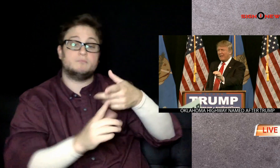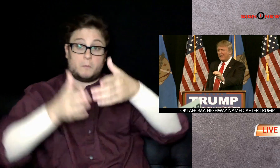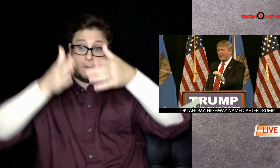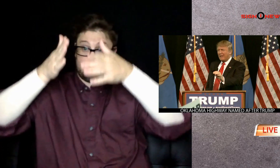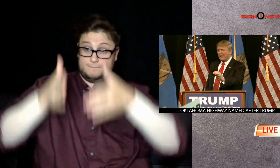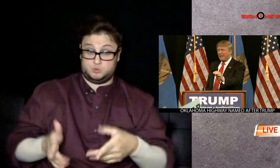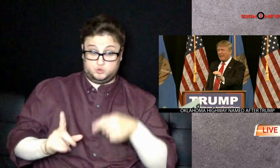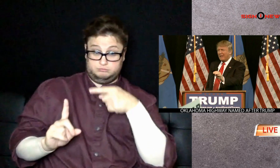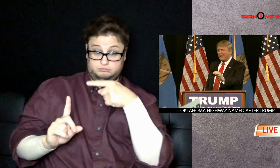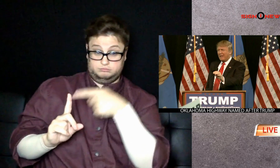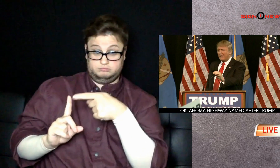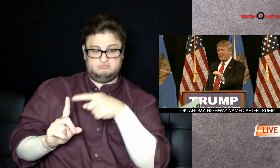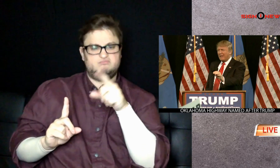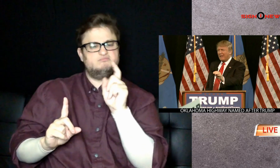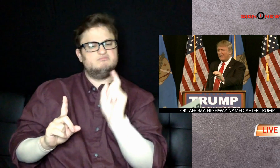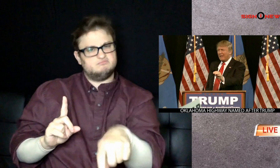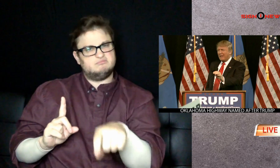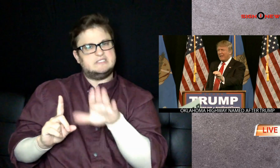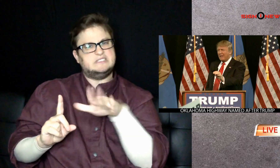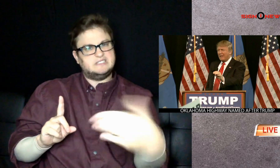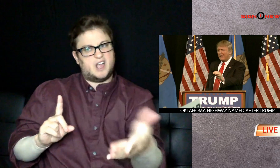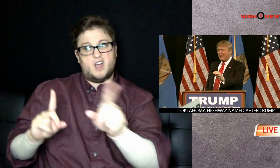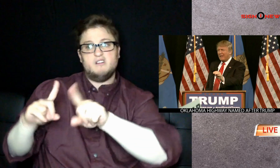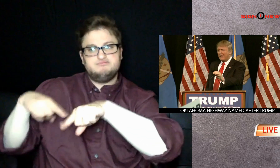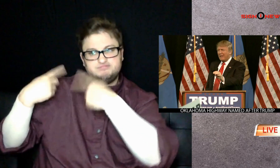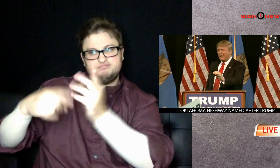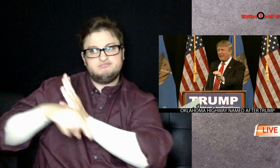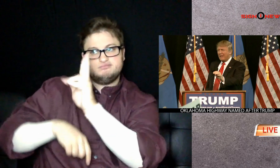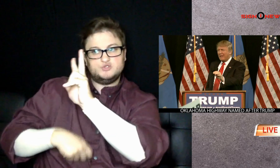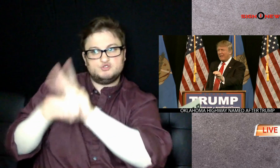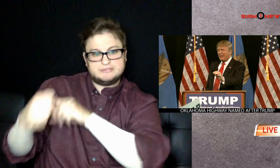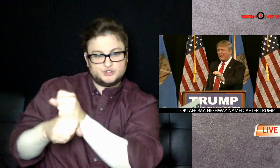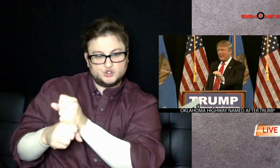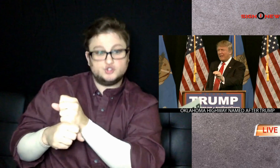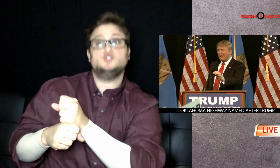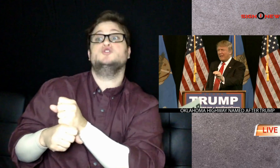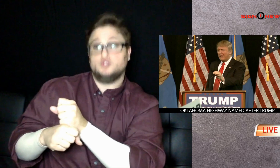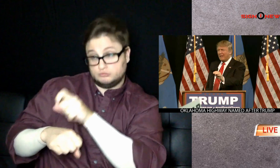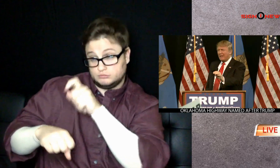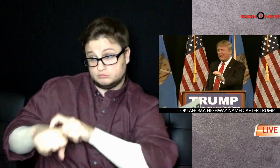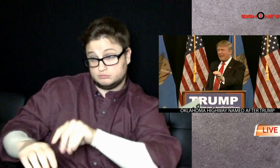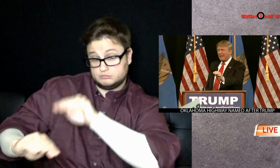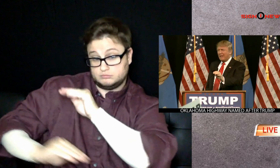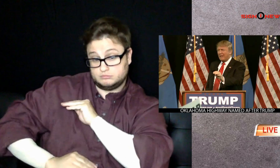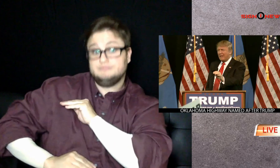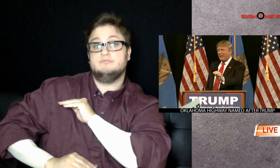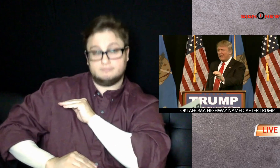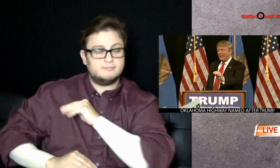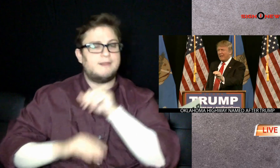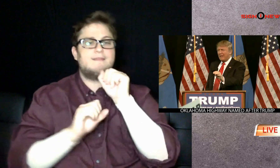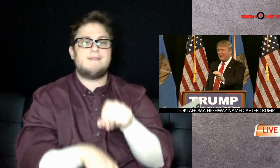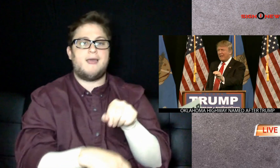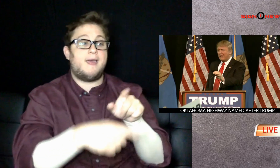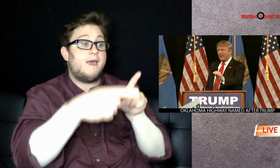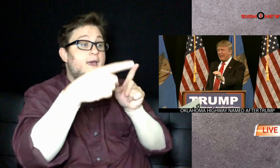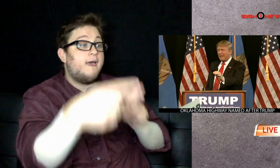and removes the state's requirement that a person has to have been dead more than three years